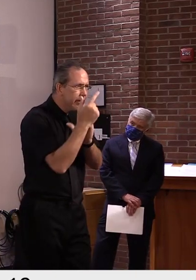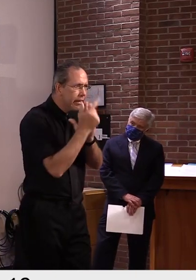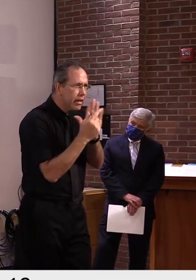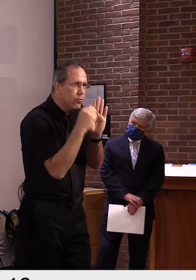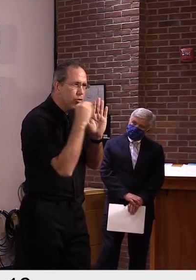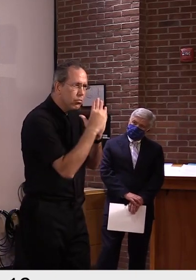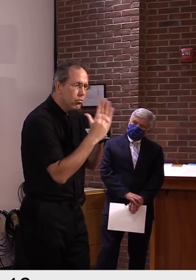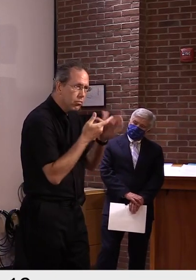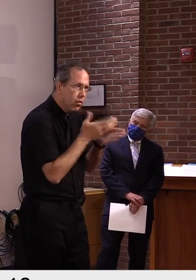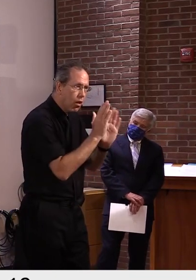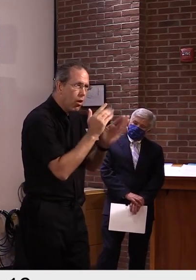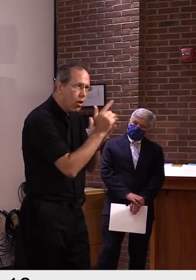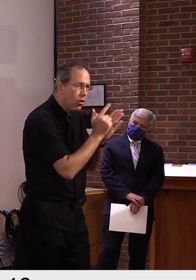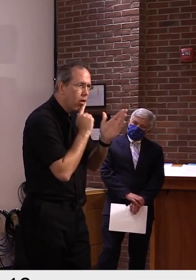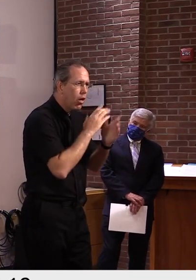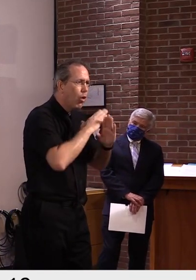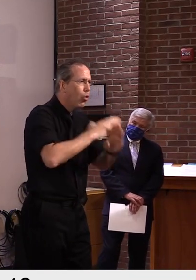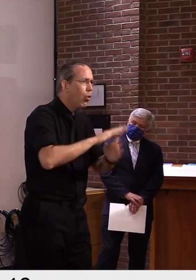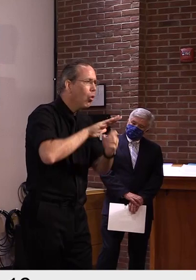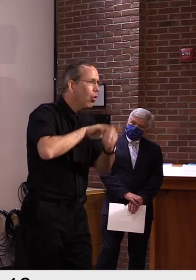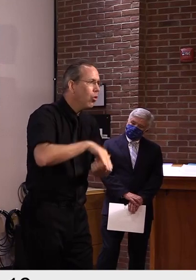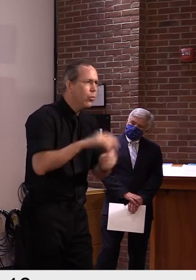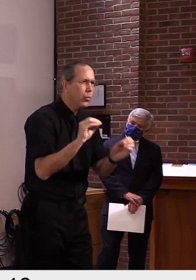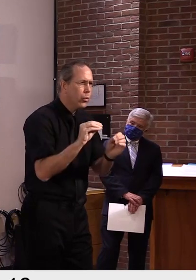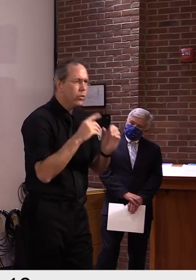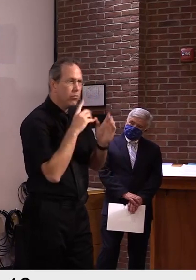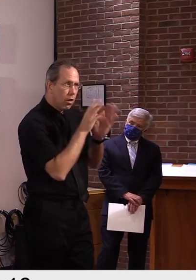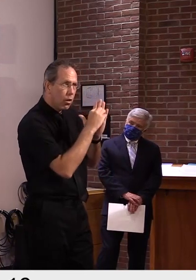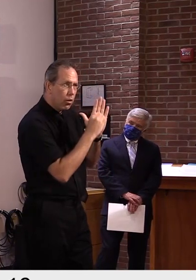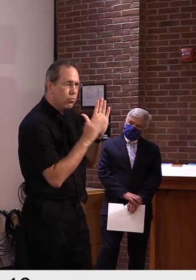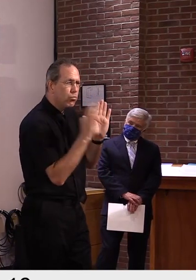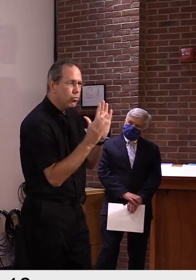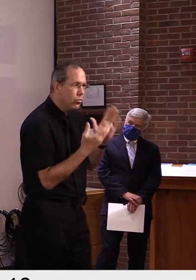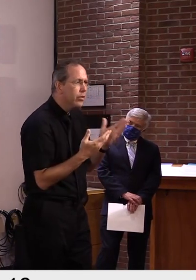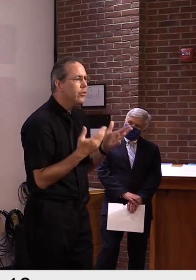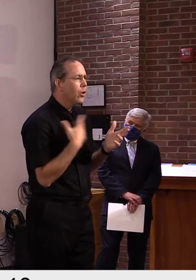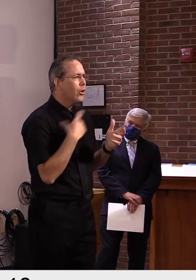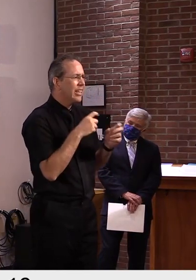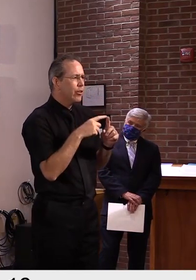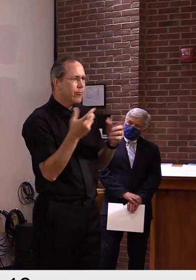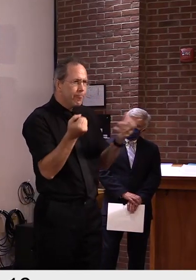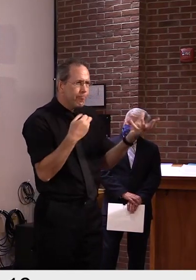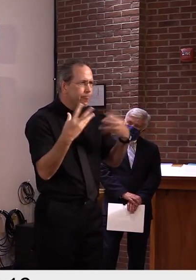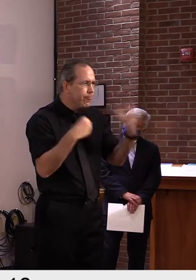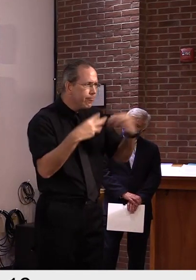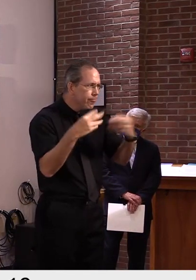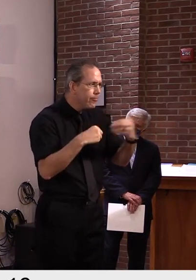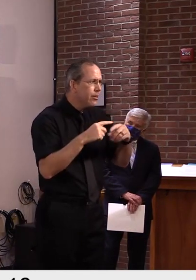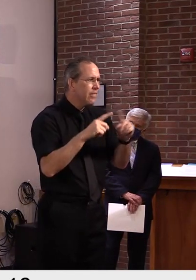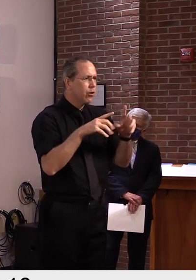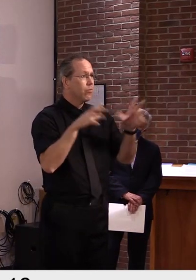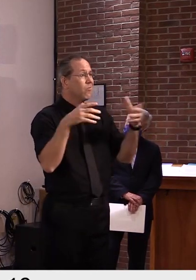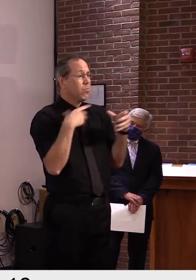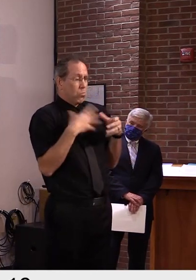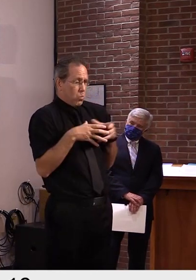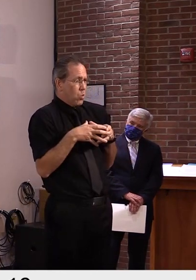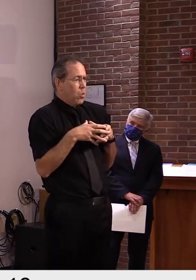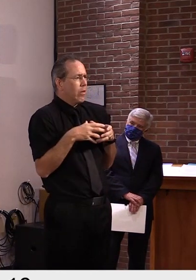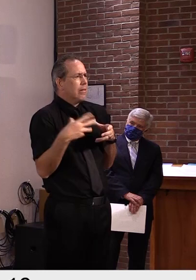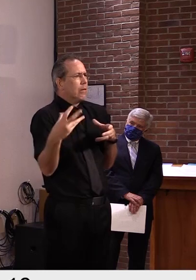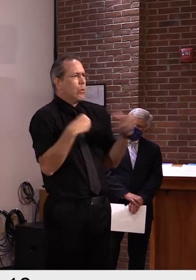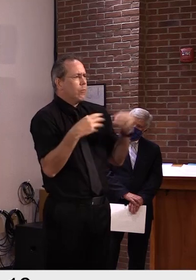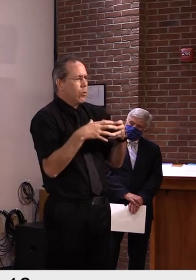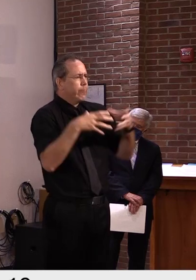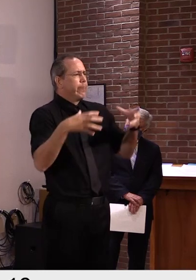addressed. Um, so I think it's really, um, a broader stakeholder group that would need to really tackle that issue both on the payer side and the provider side.